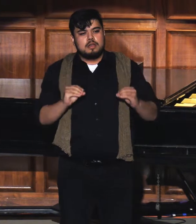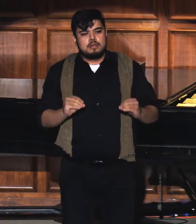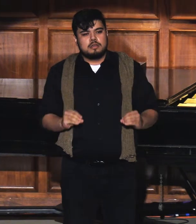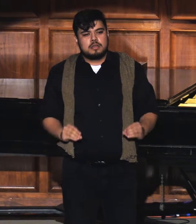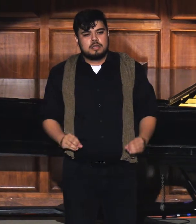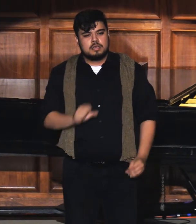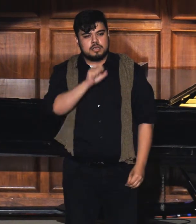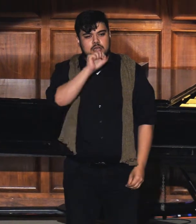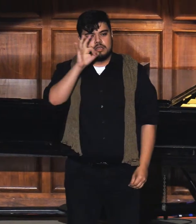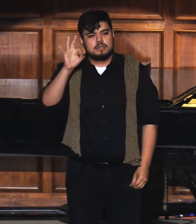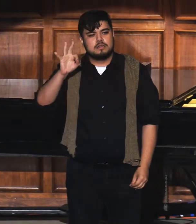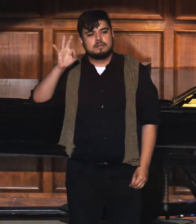Sherryu